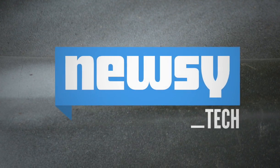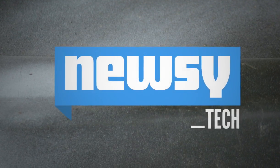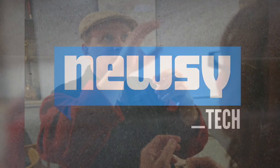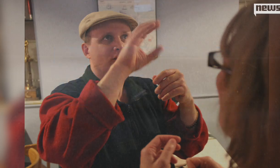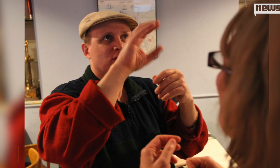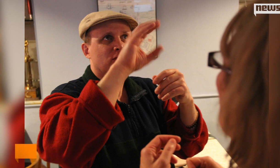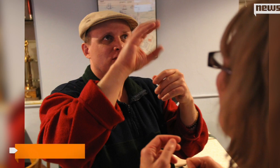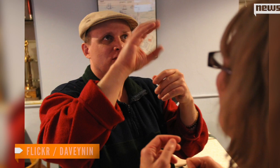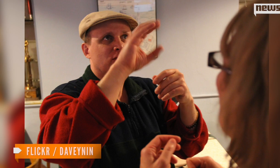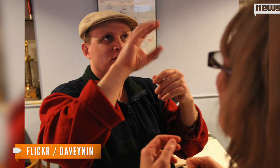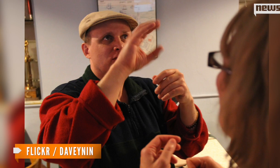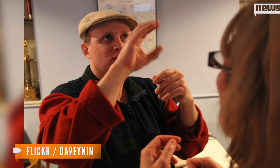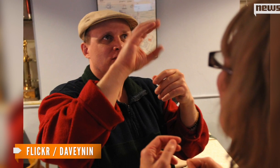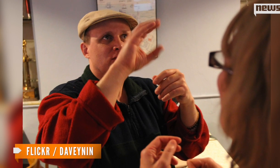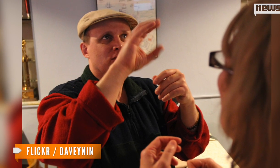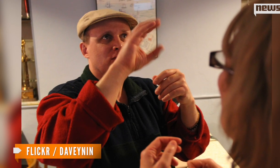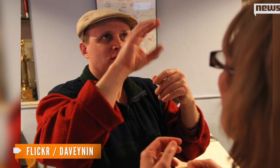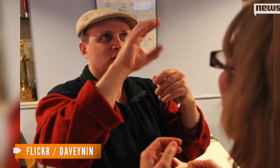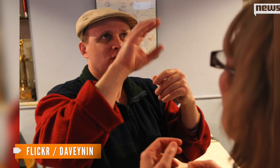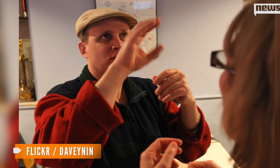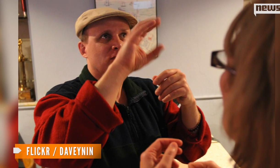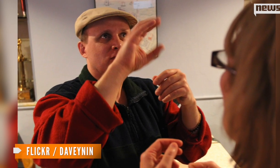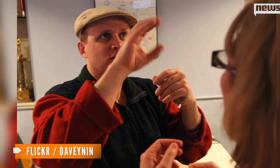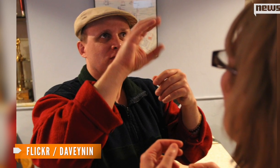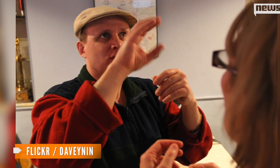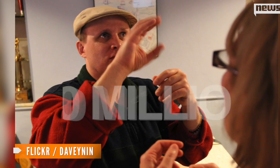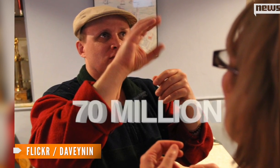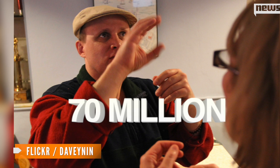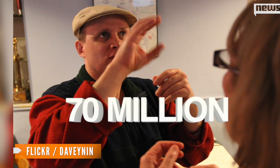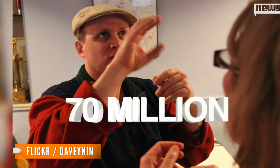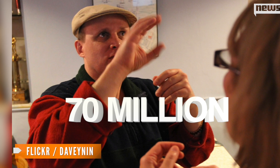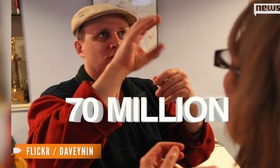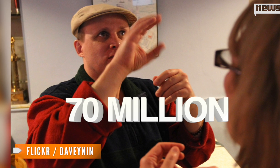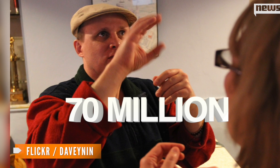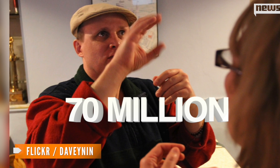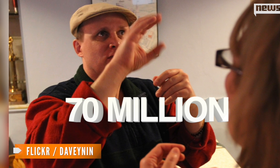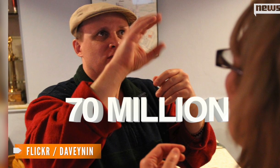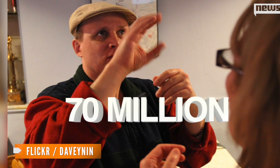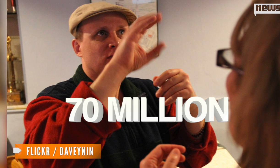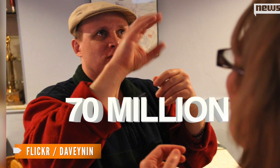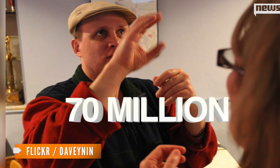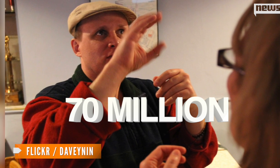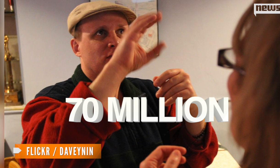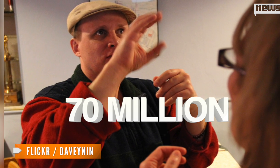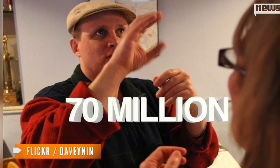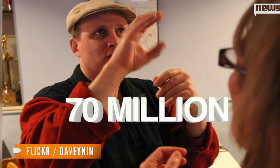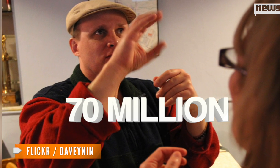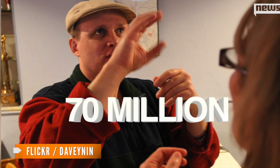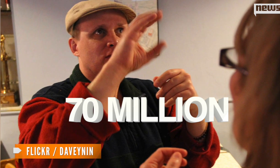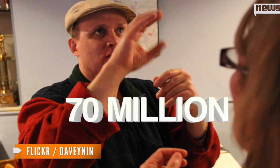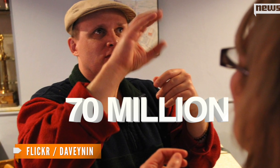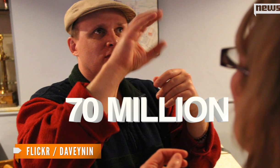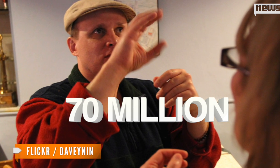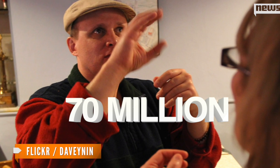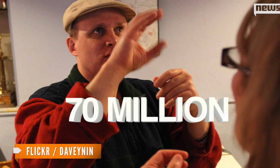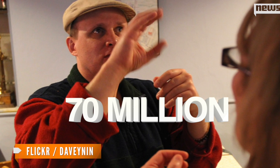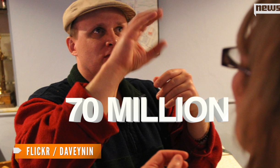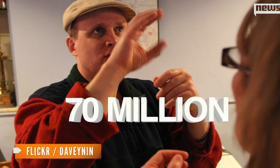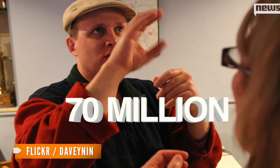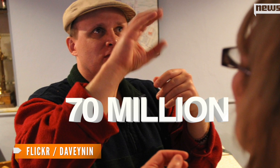According to the World Federation of the Deaf, there are more than 70 million people around the globe who use sign language as their mother